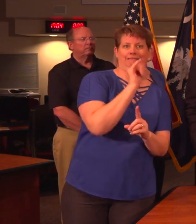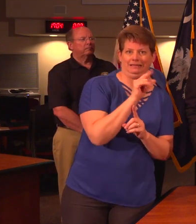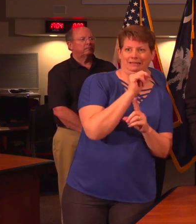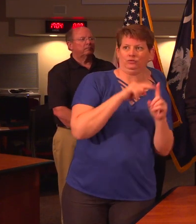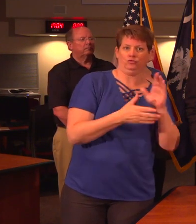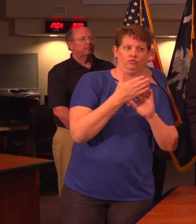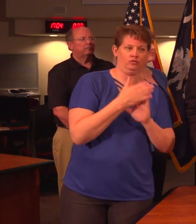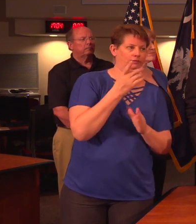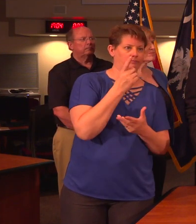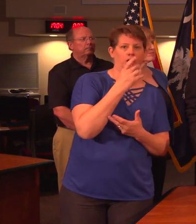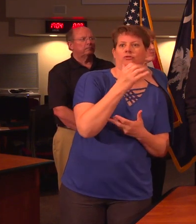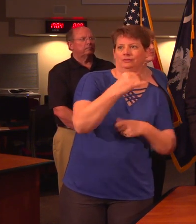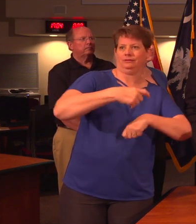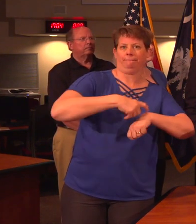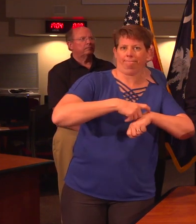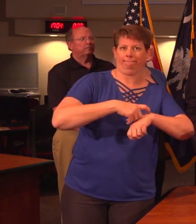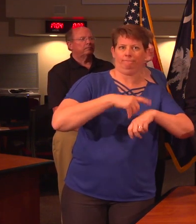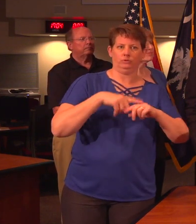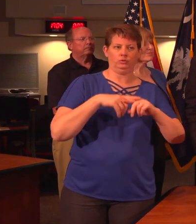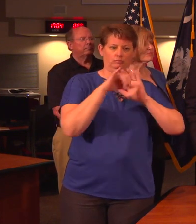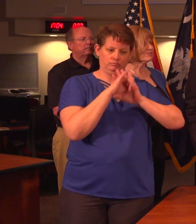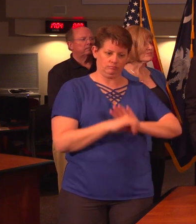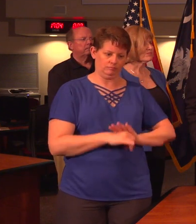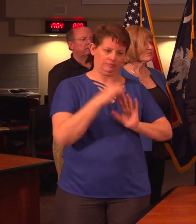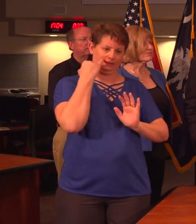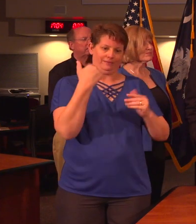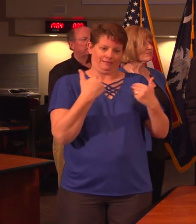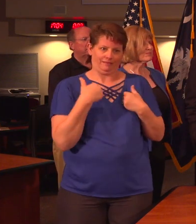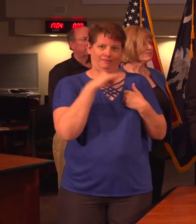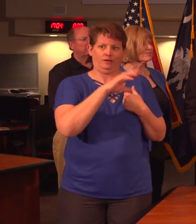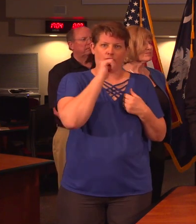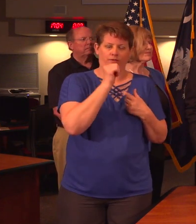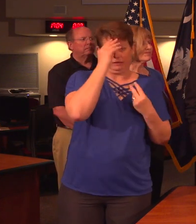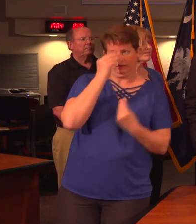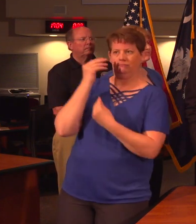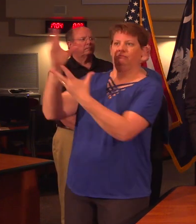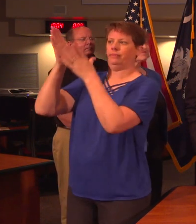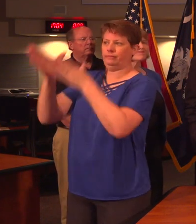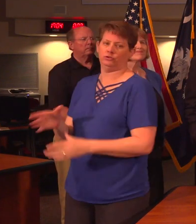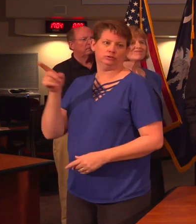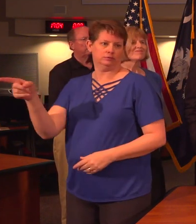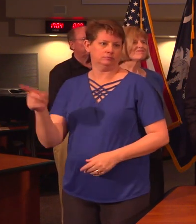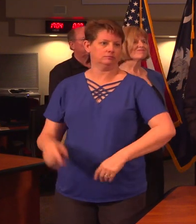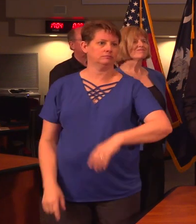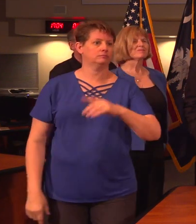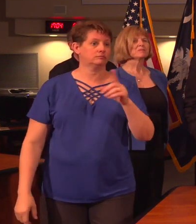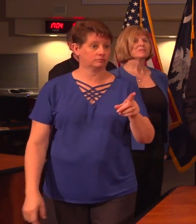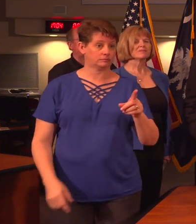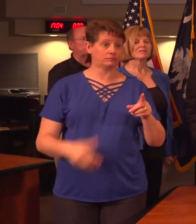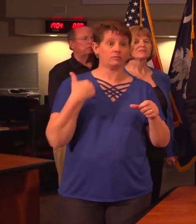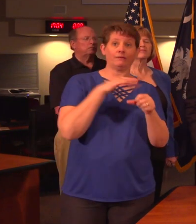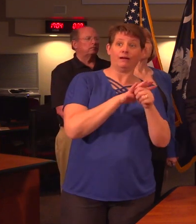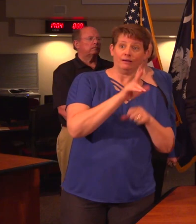batches of hundreds of tests at a time to report the test results back to the providers so are there enough